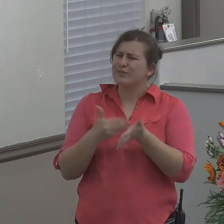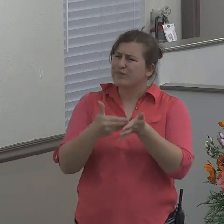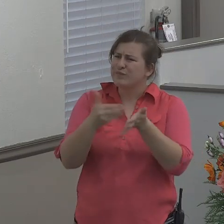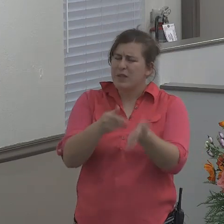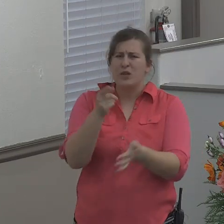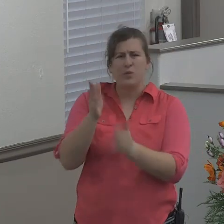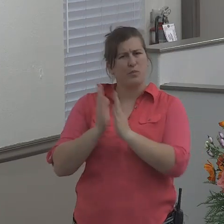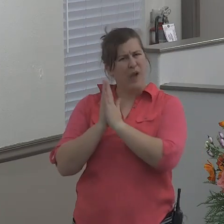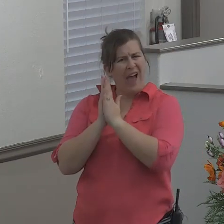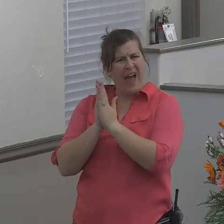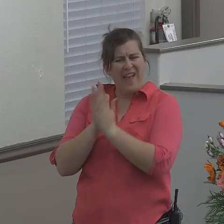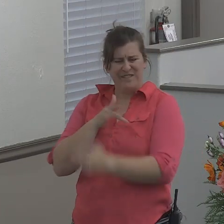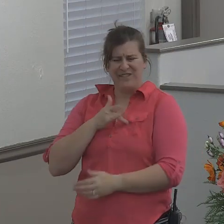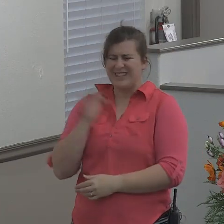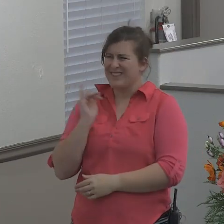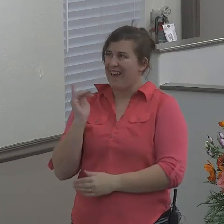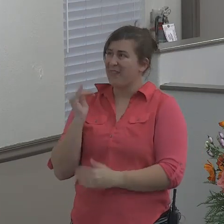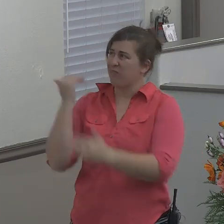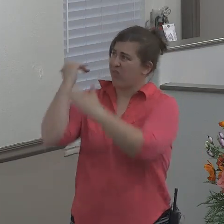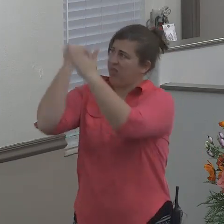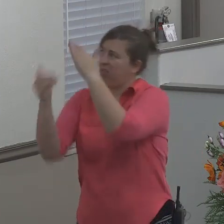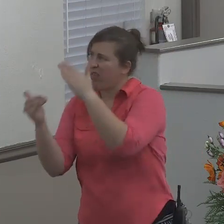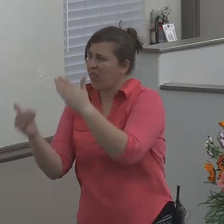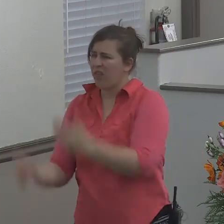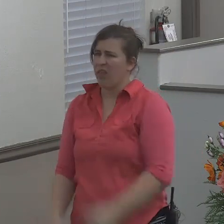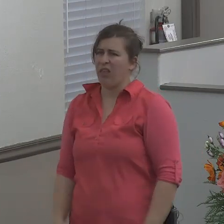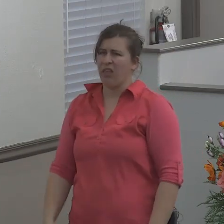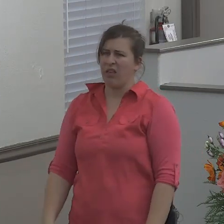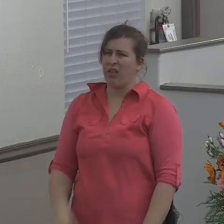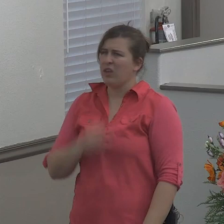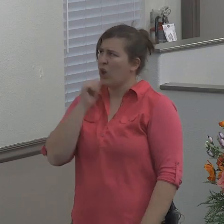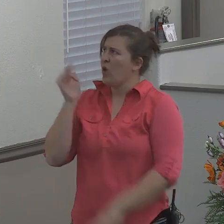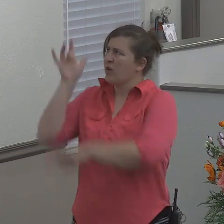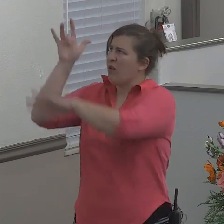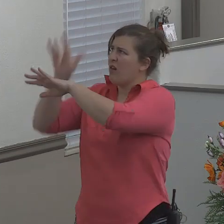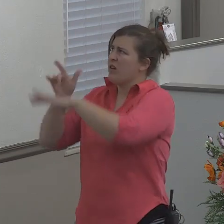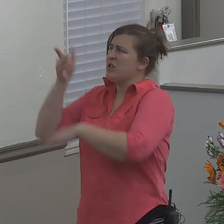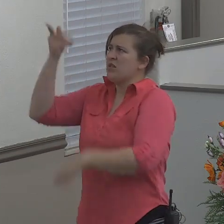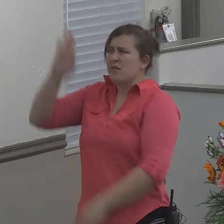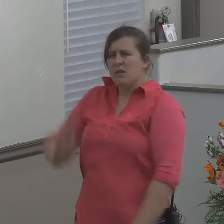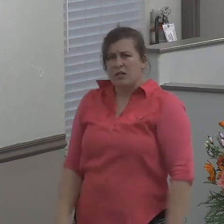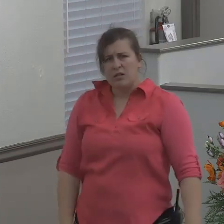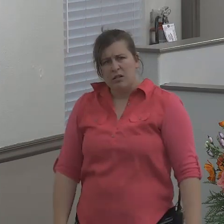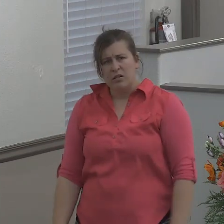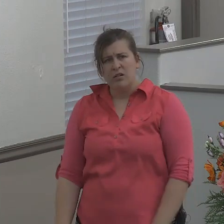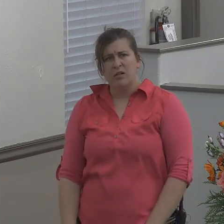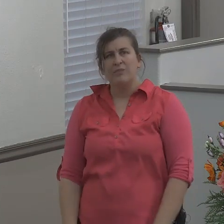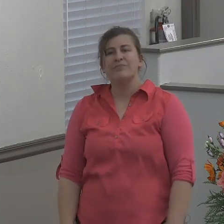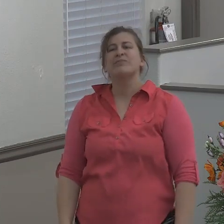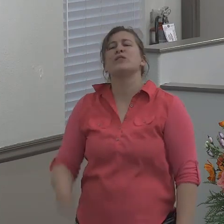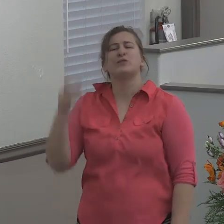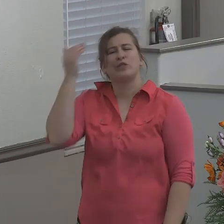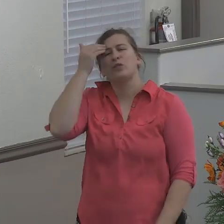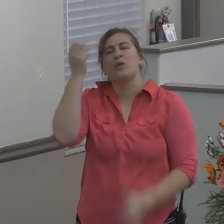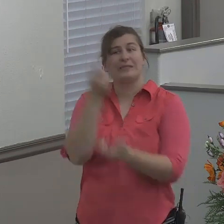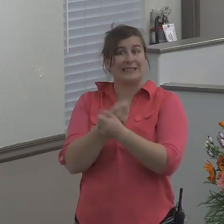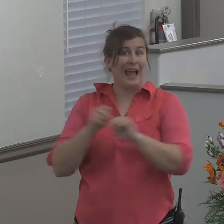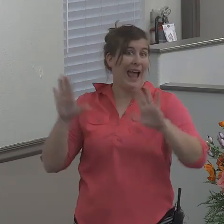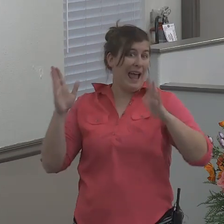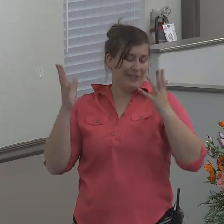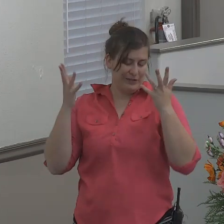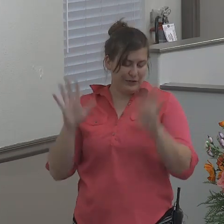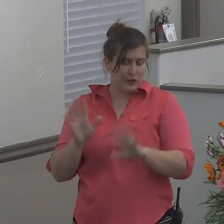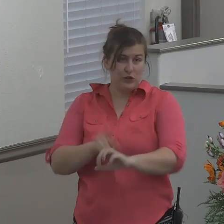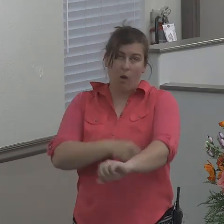nowhere? They hit the ceiling and that's it. You know, when you've been saved long enough that sometimes